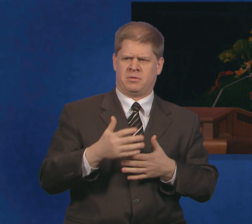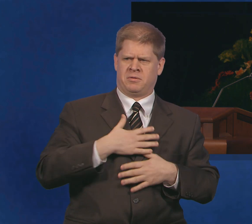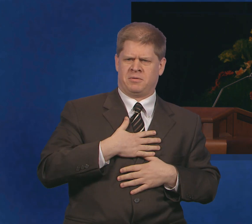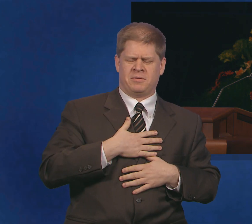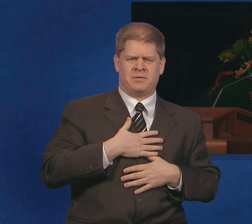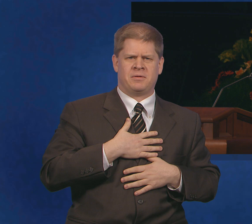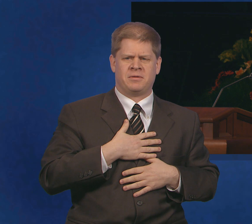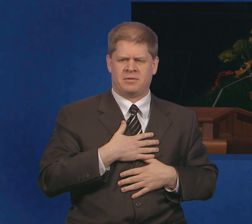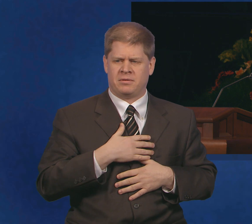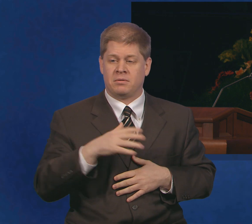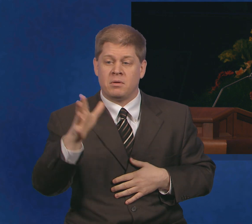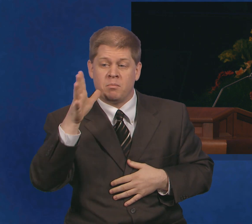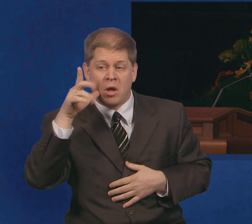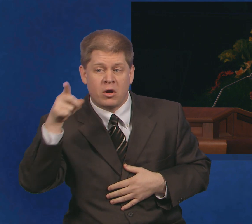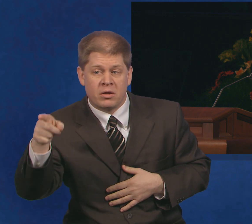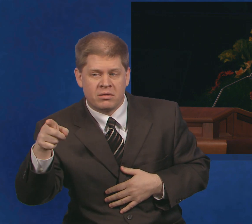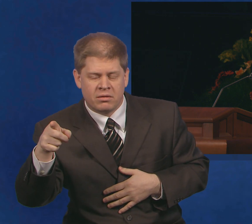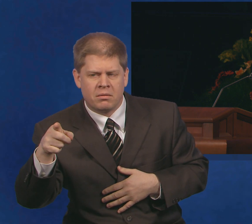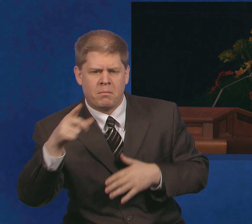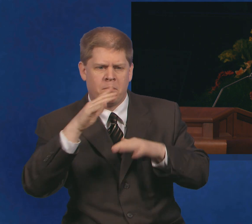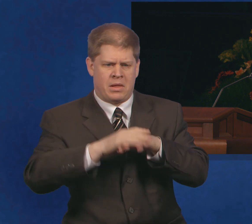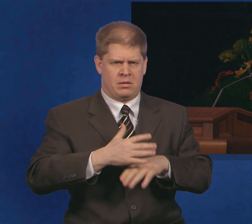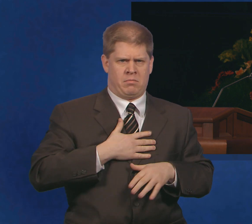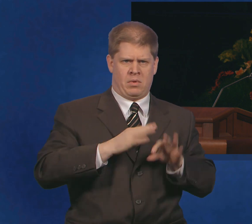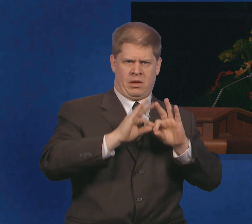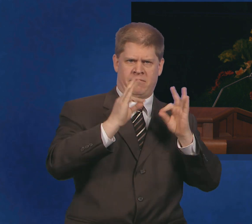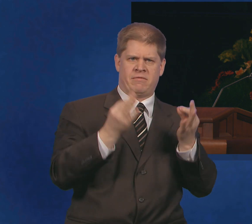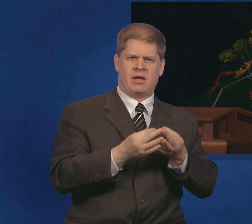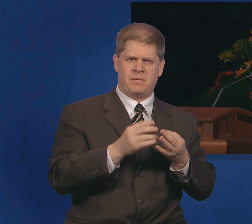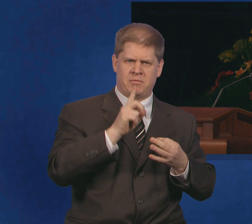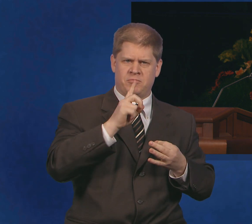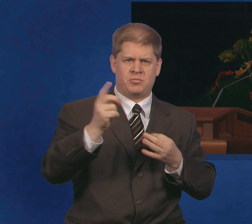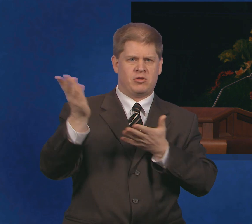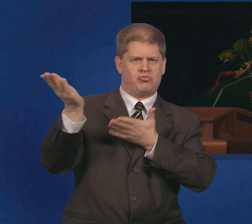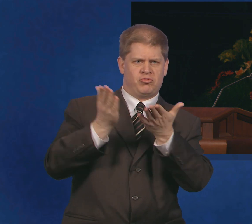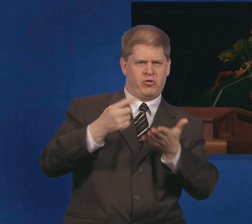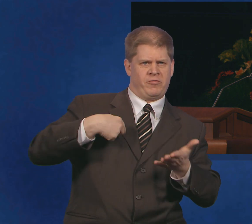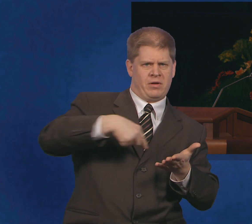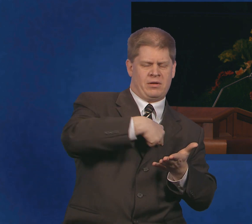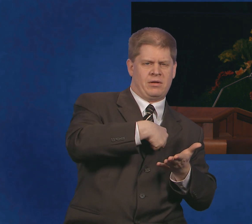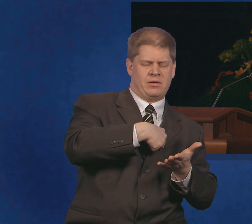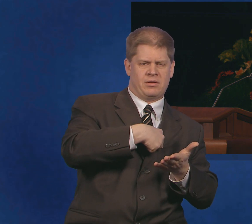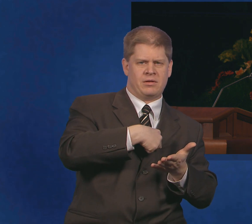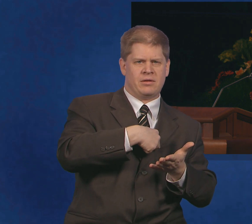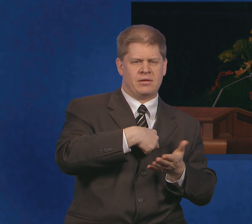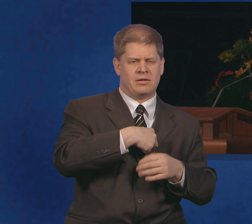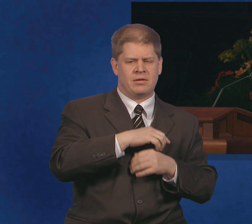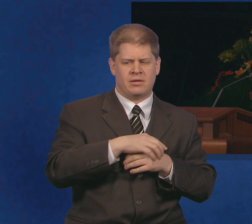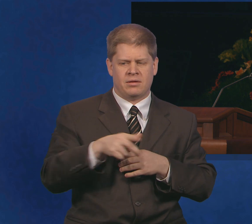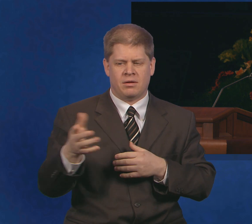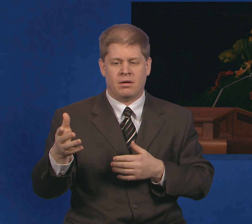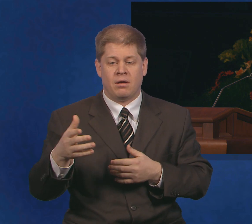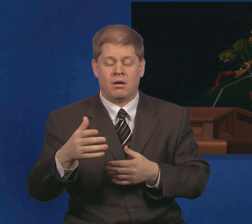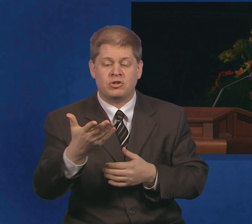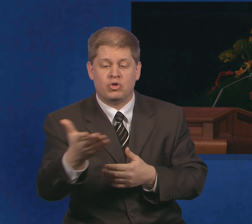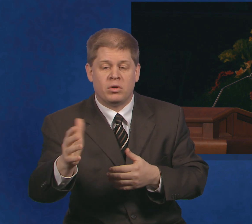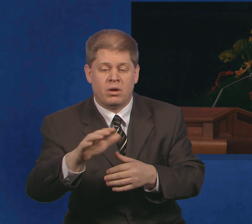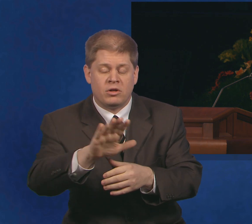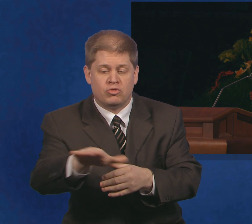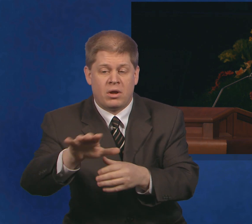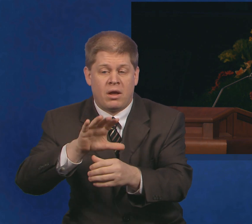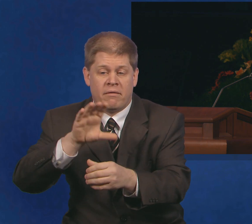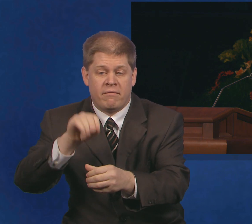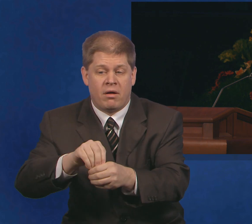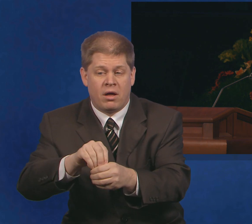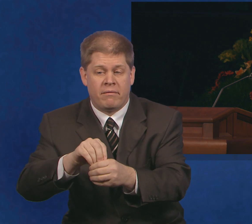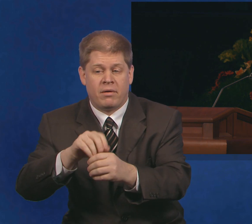parents blessed our family by their generous service. By their choice to let their children participate in the